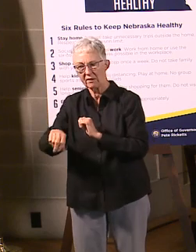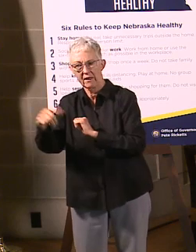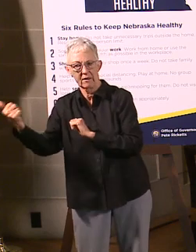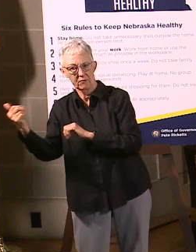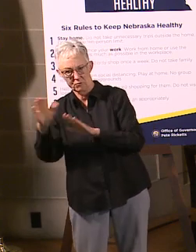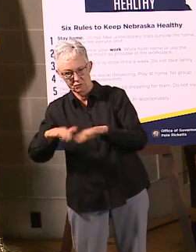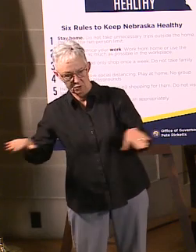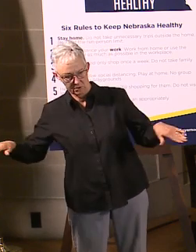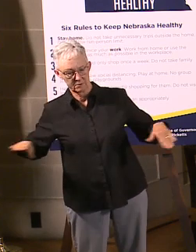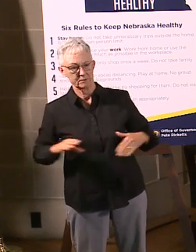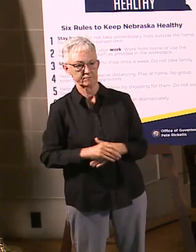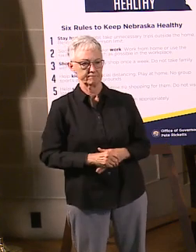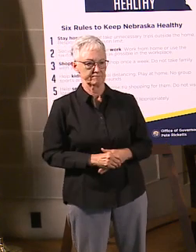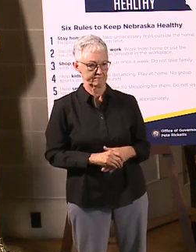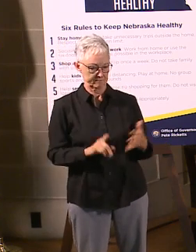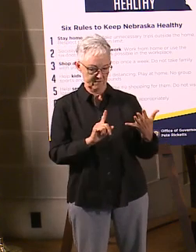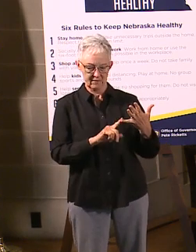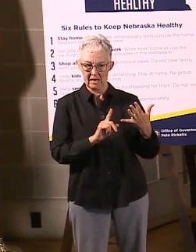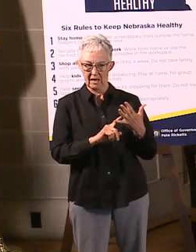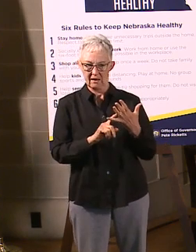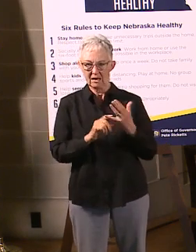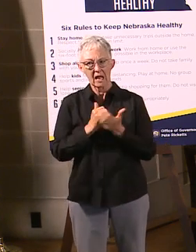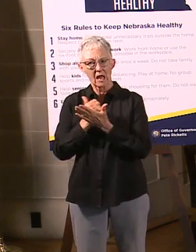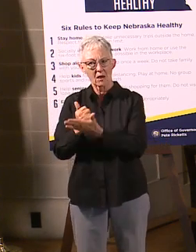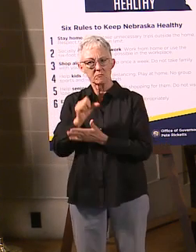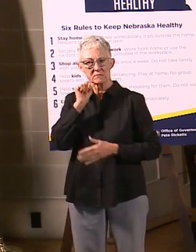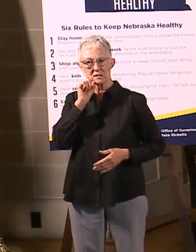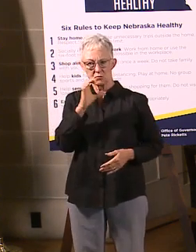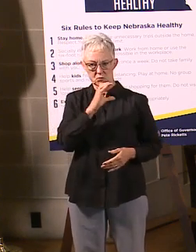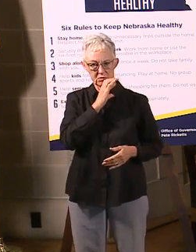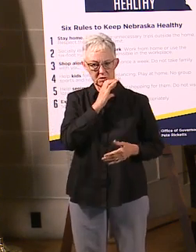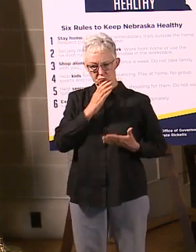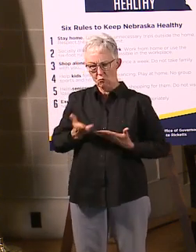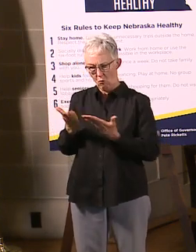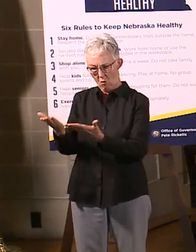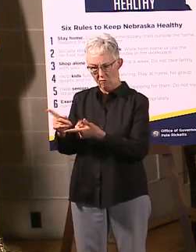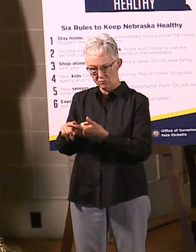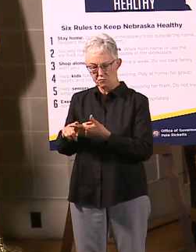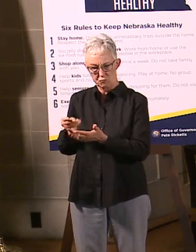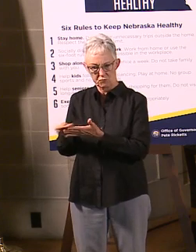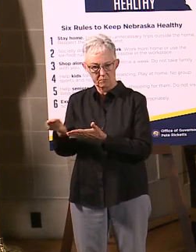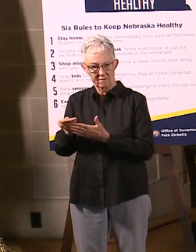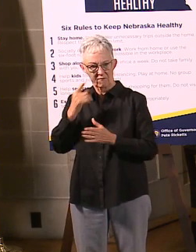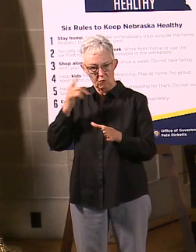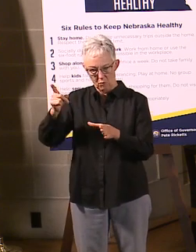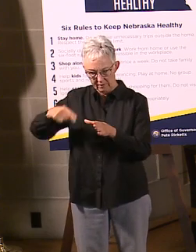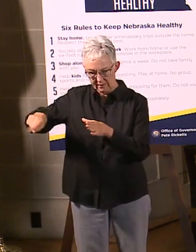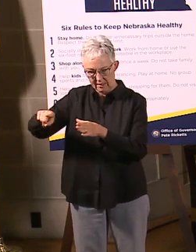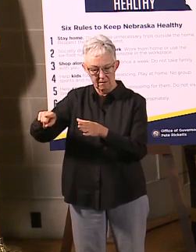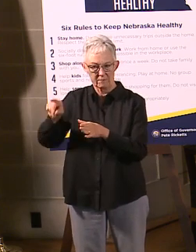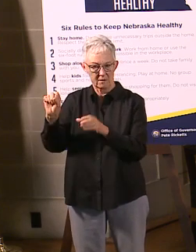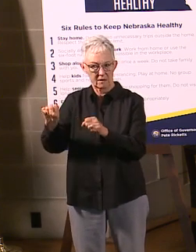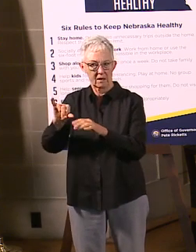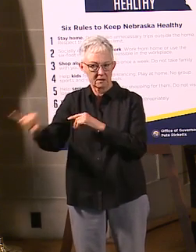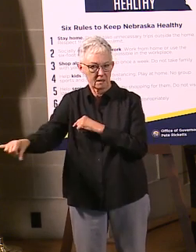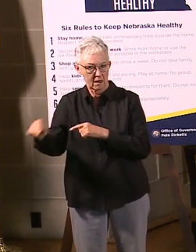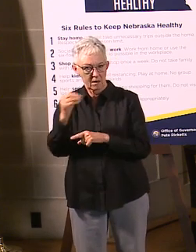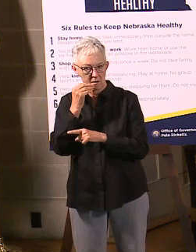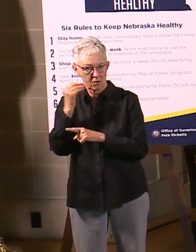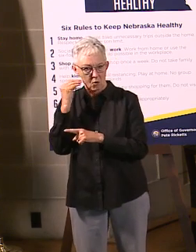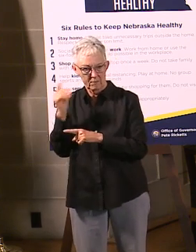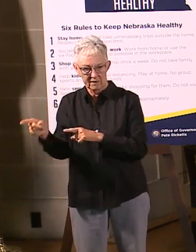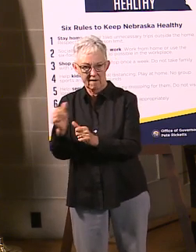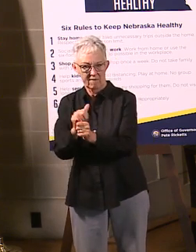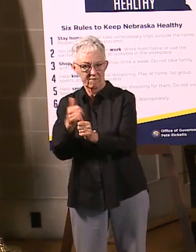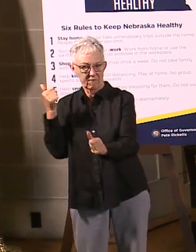Number five, run errands for them. Maybe go grocery shopping for them so that they can stay home and, again, avoid those crowds. And